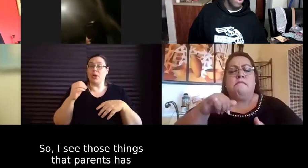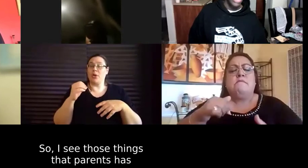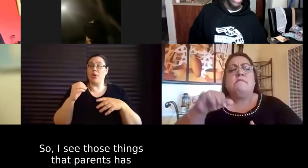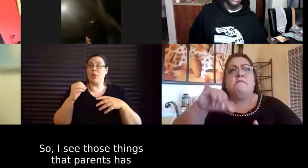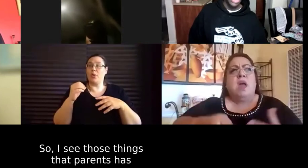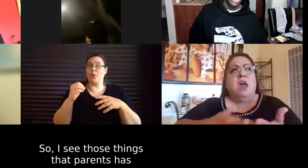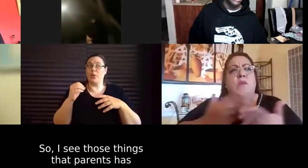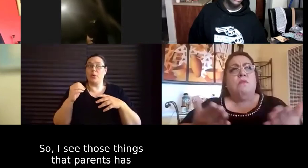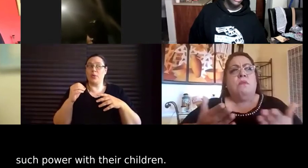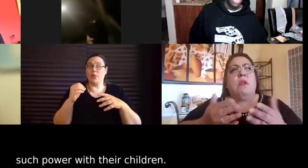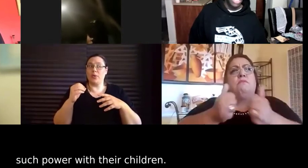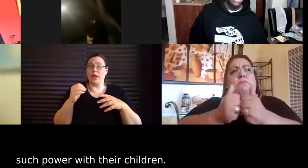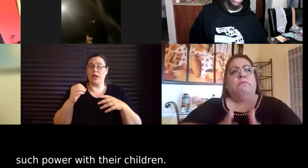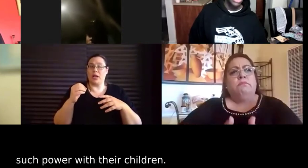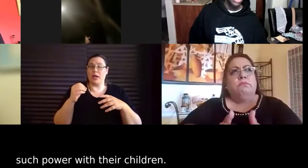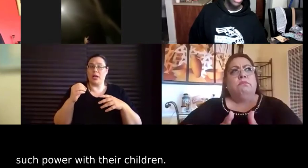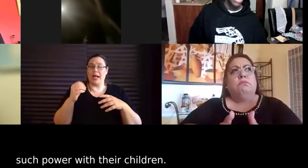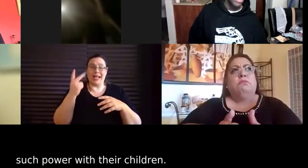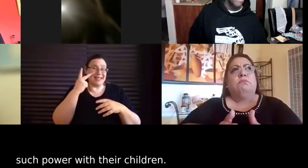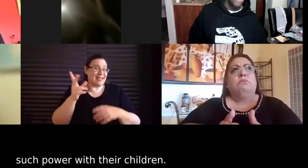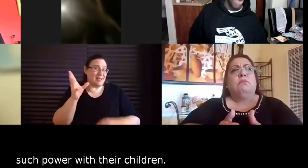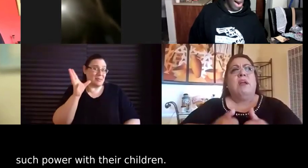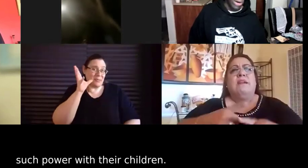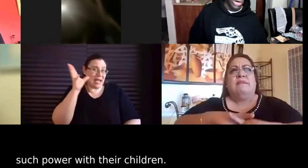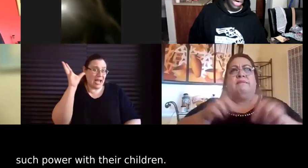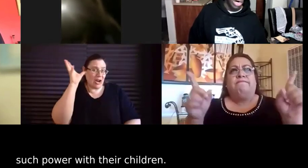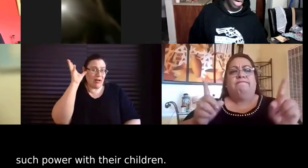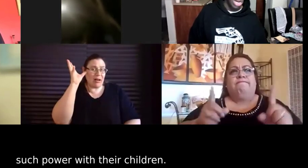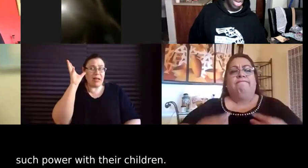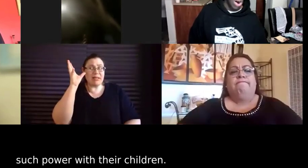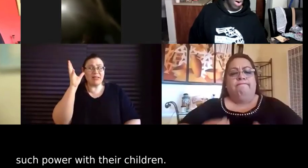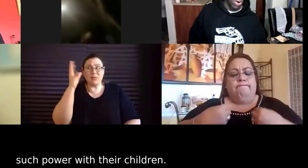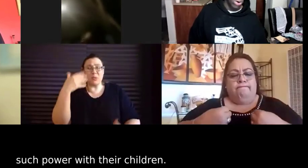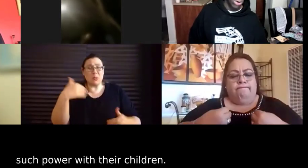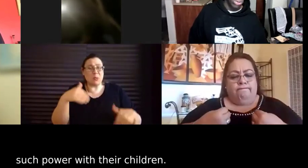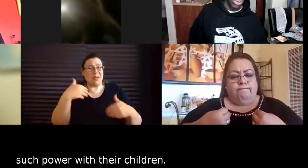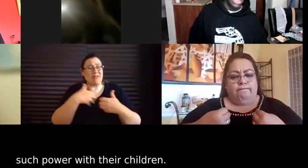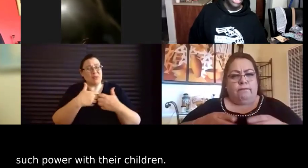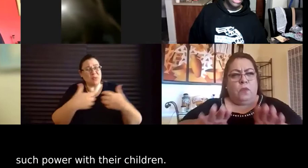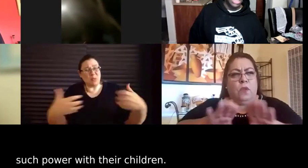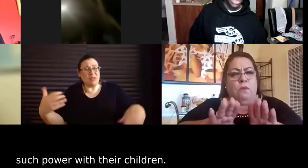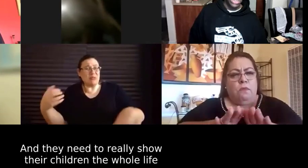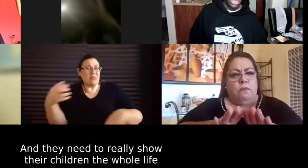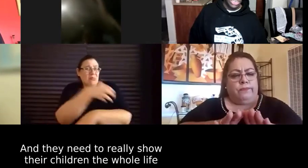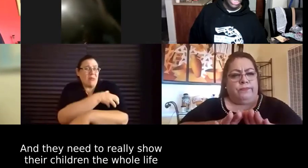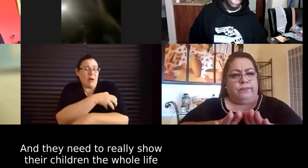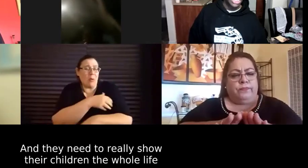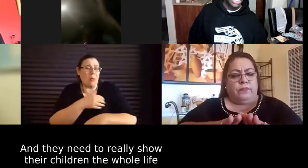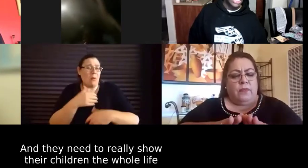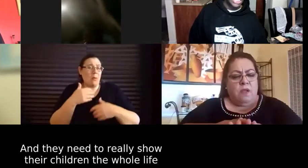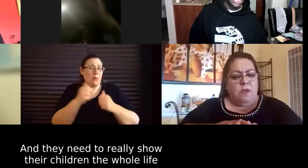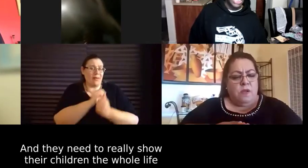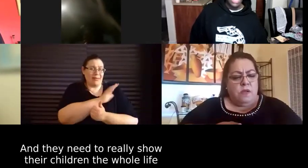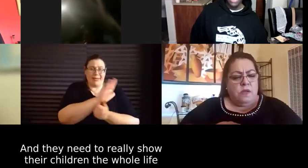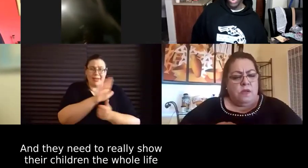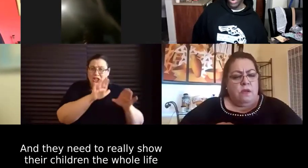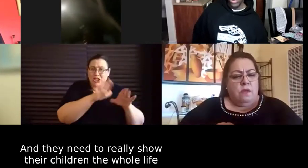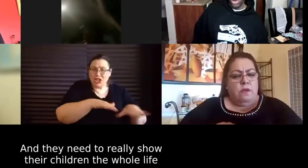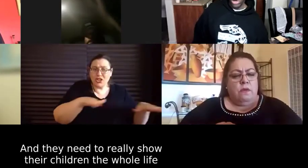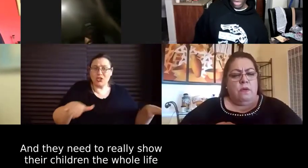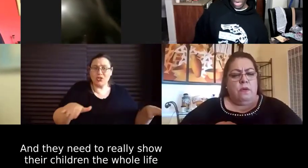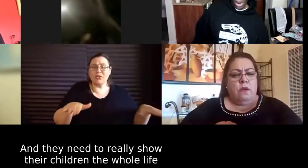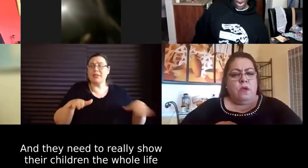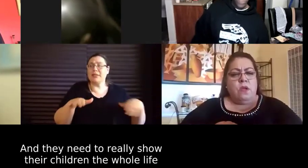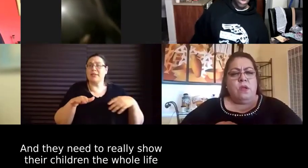you know, the parents have such power, you know, with their children, and they need to